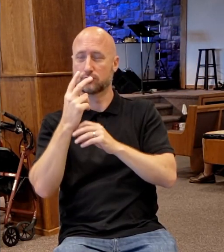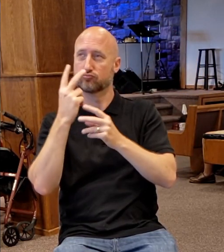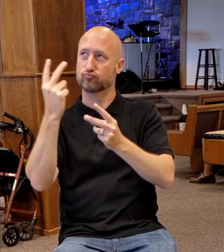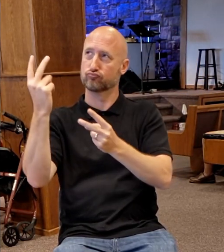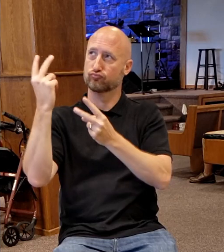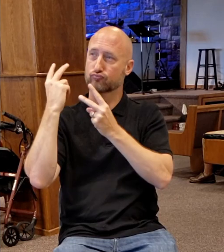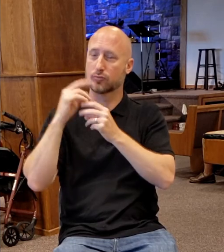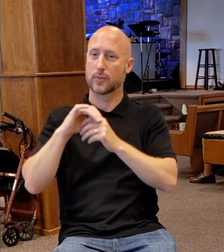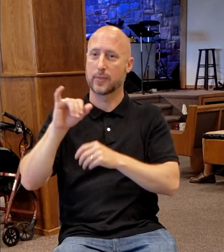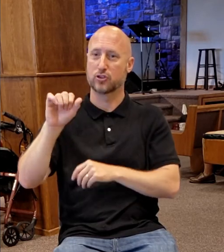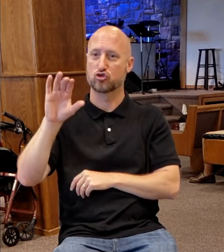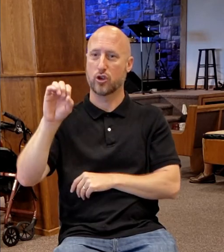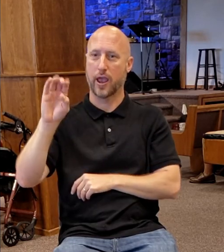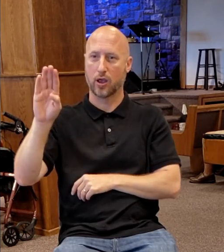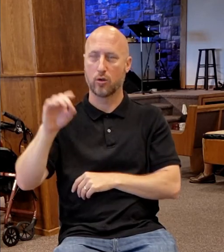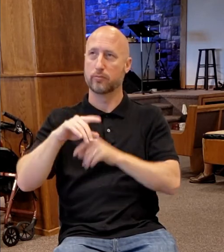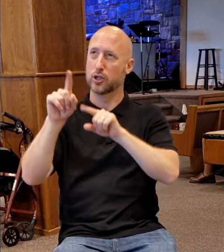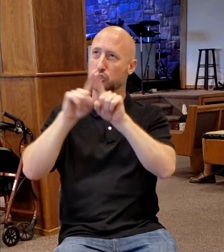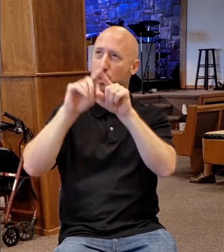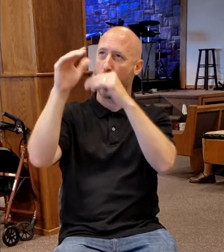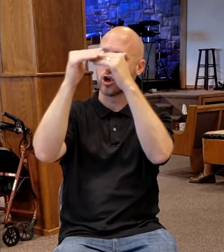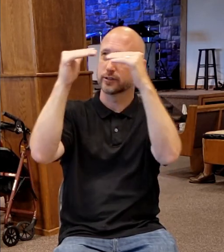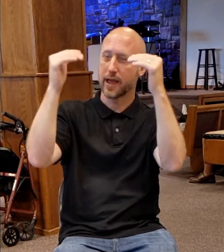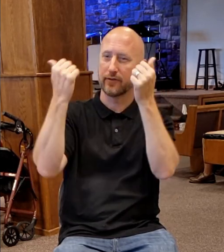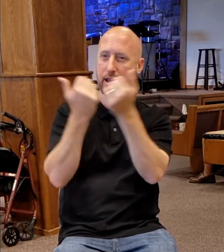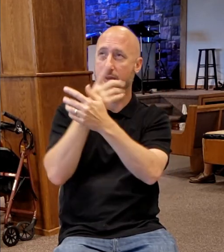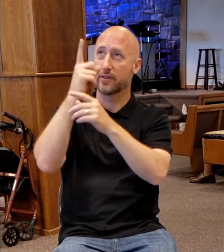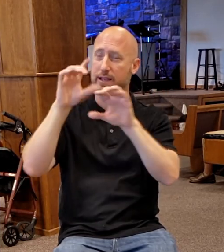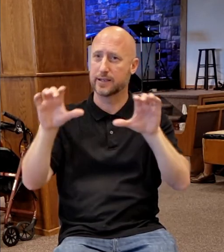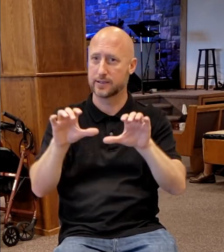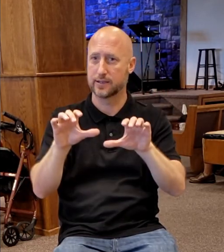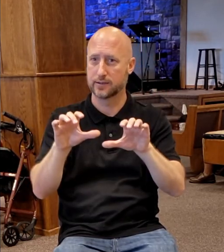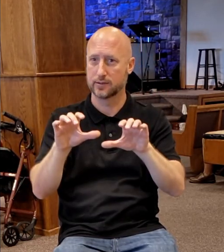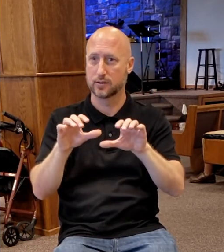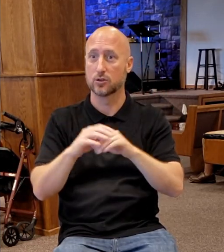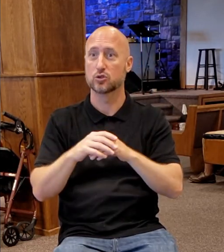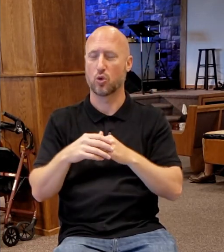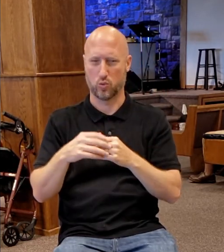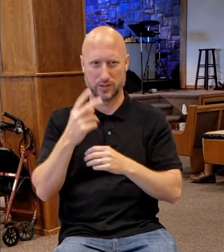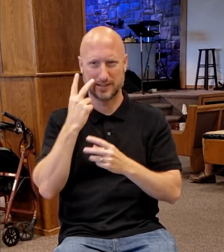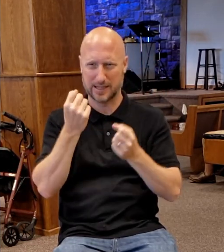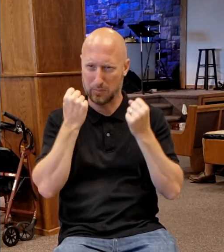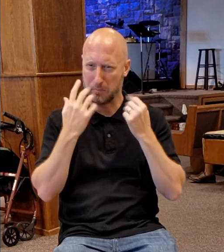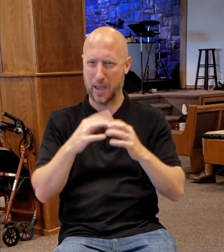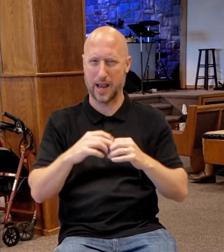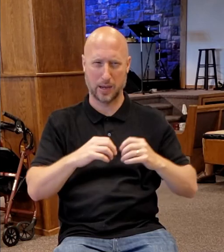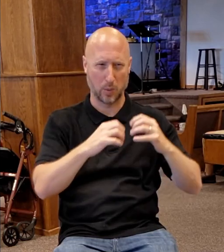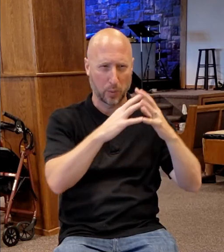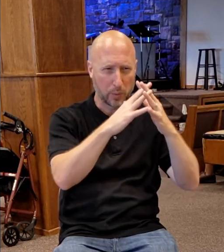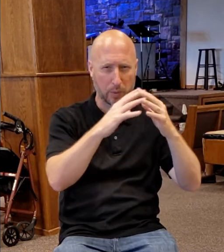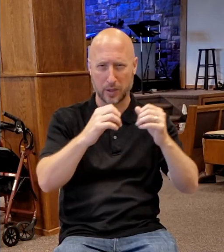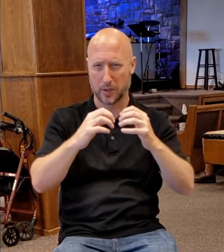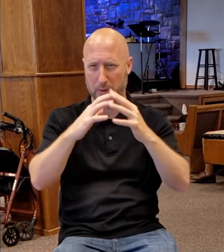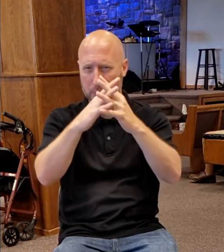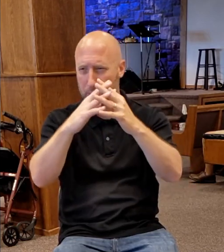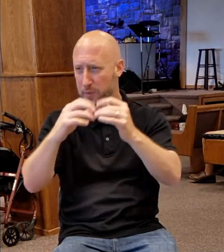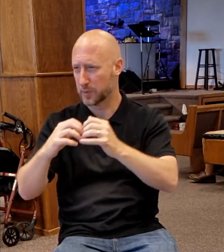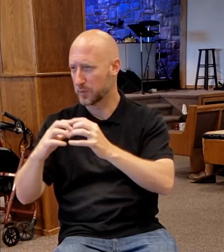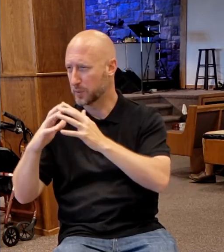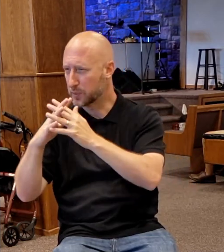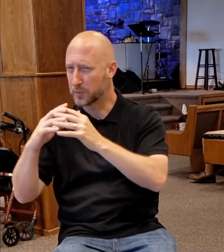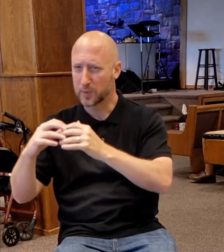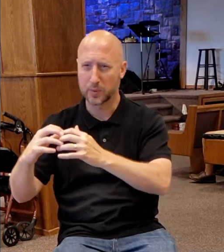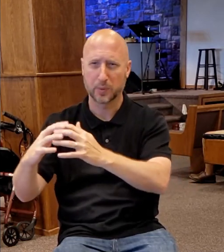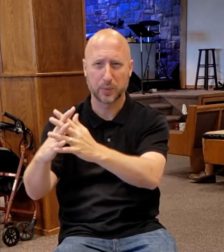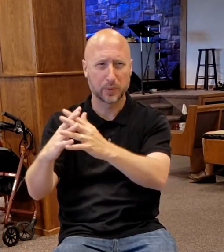had done. So, these booths were everywhere. In Jerusalem, rooftops, outside of Jerusalem, rooftops,